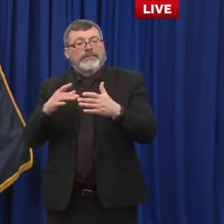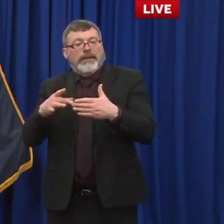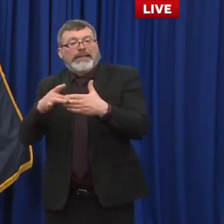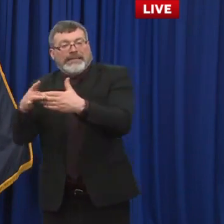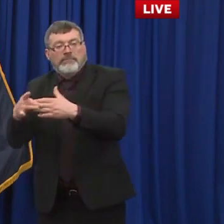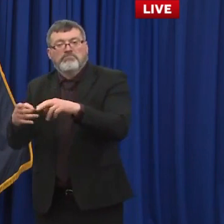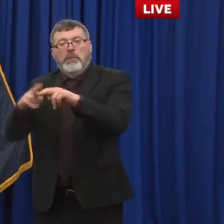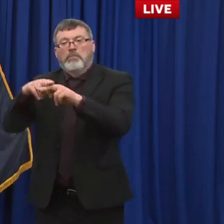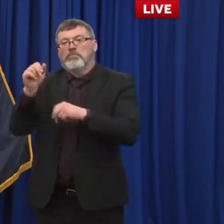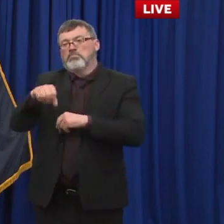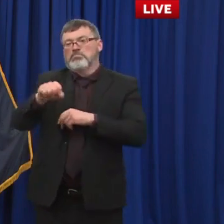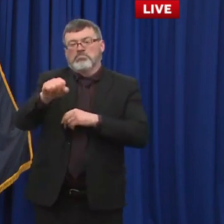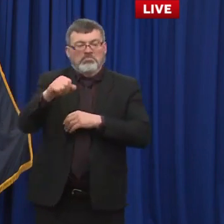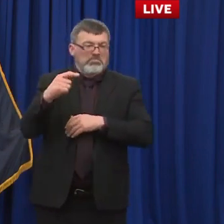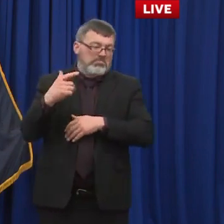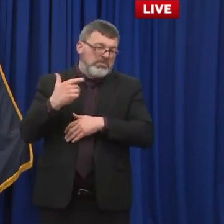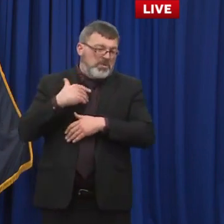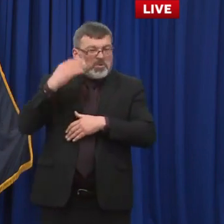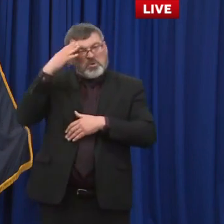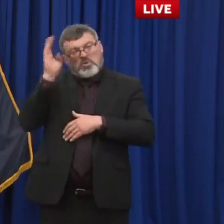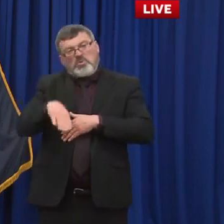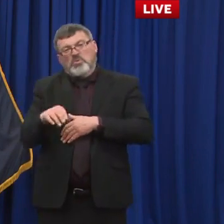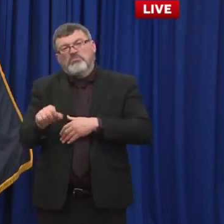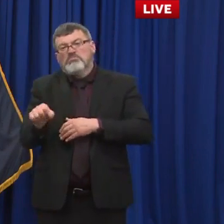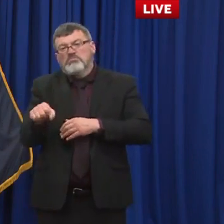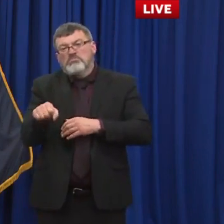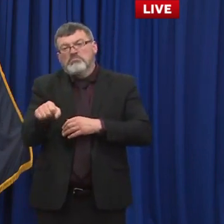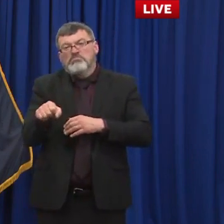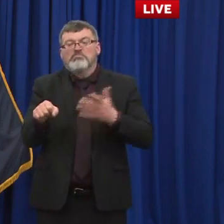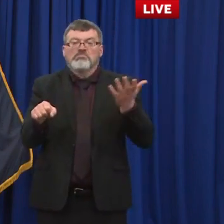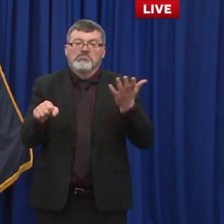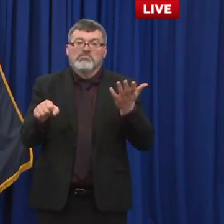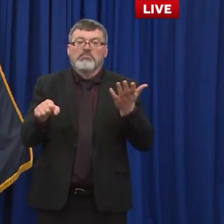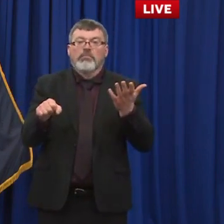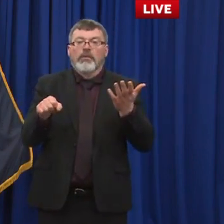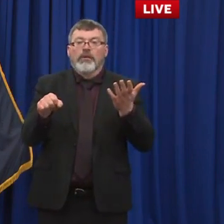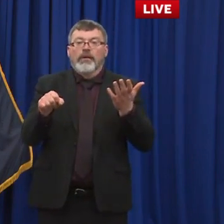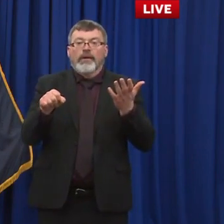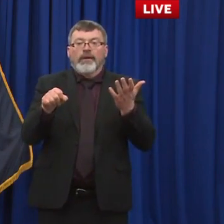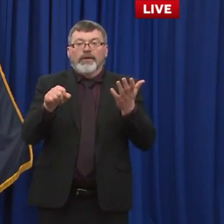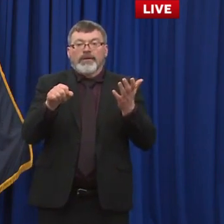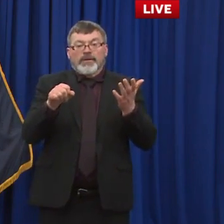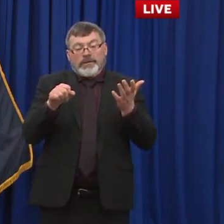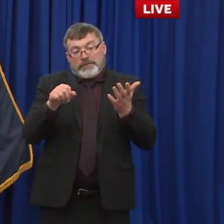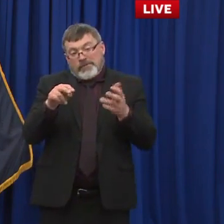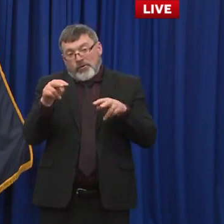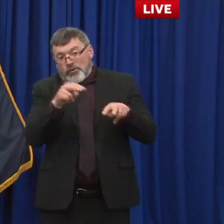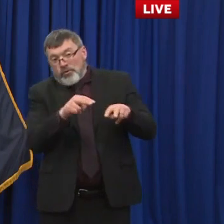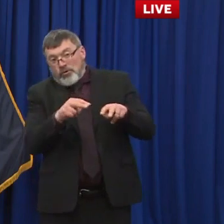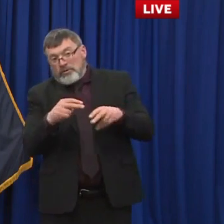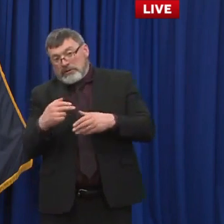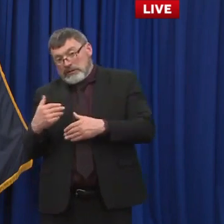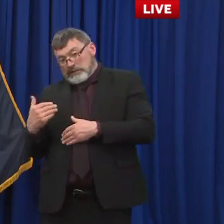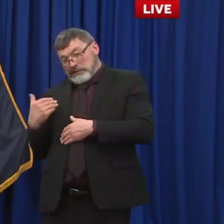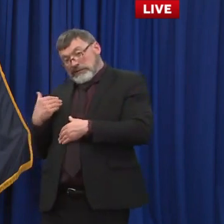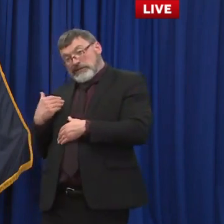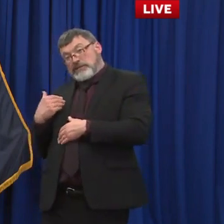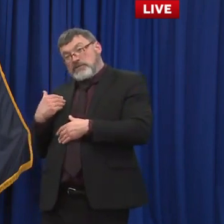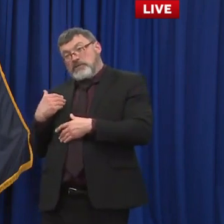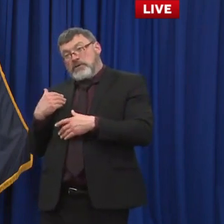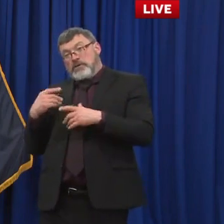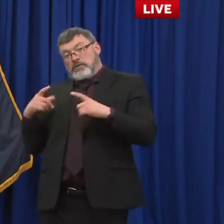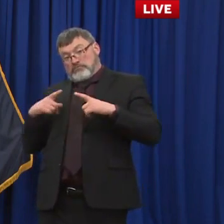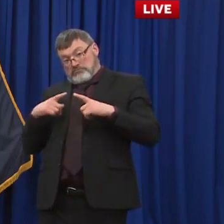um but again if that bump as we have over the past few weeks uh exist in a younger population a population that is